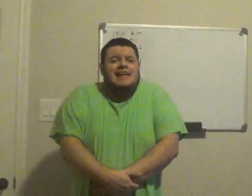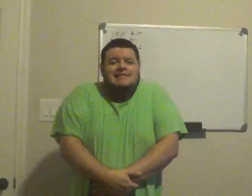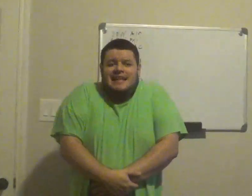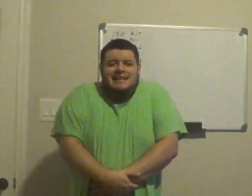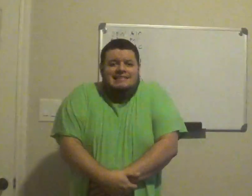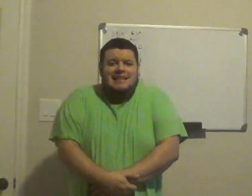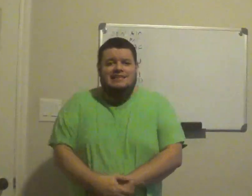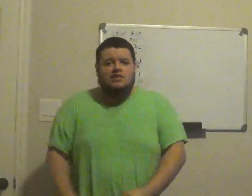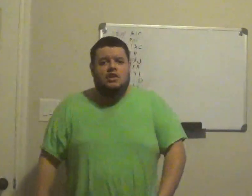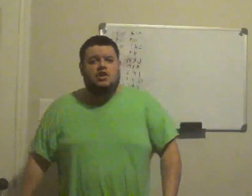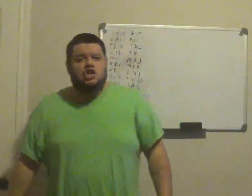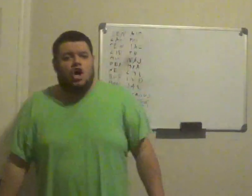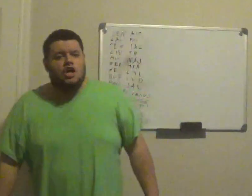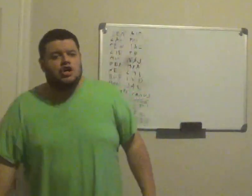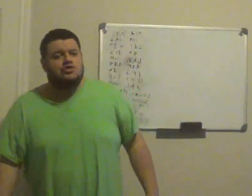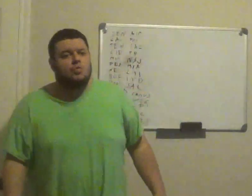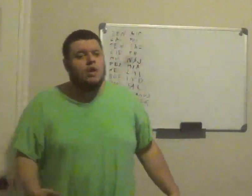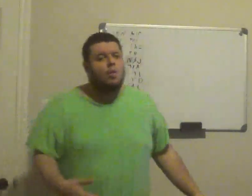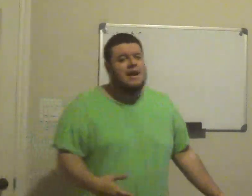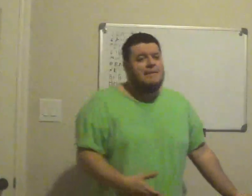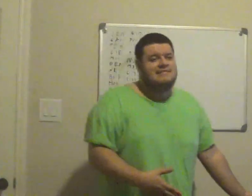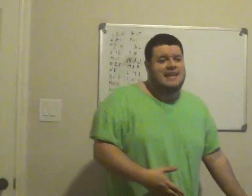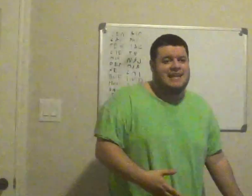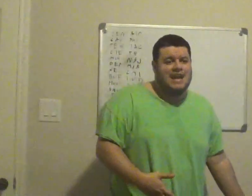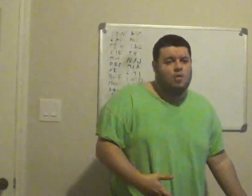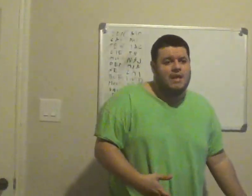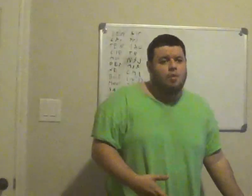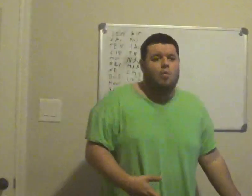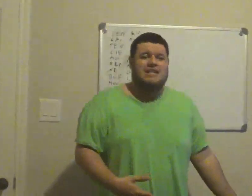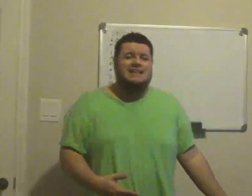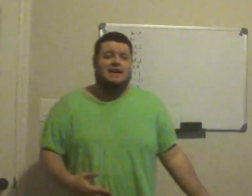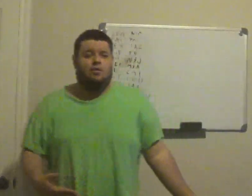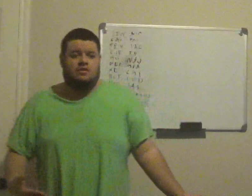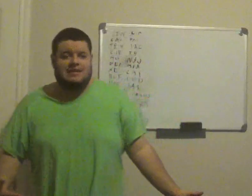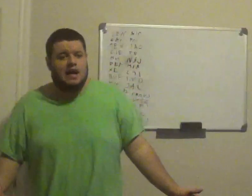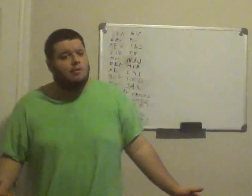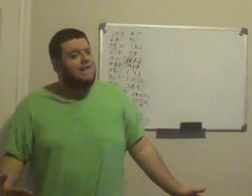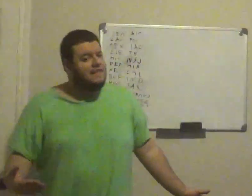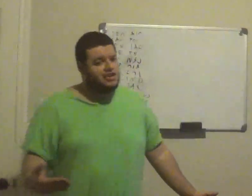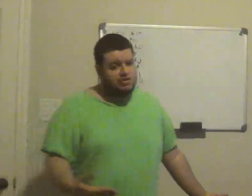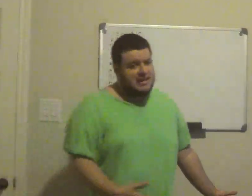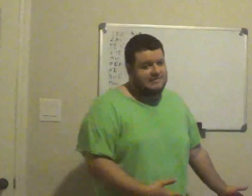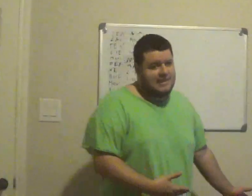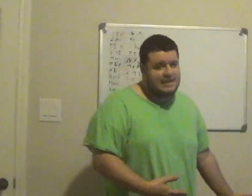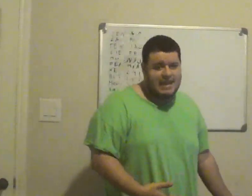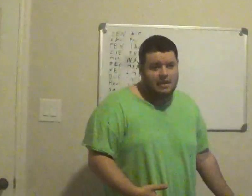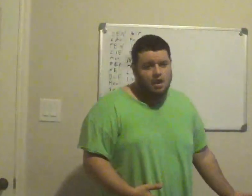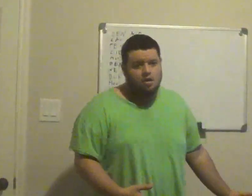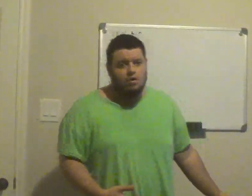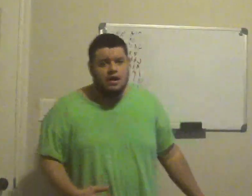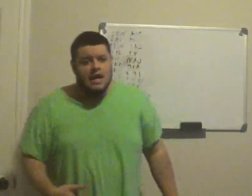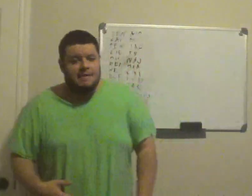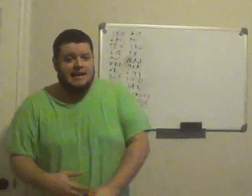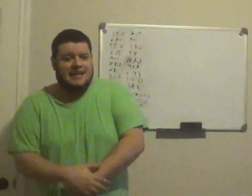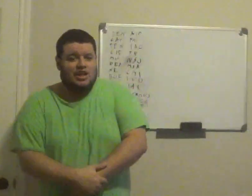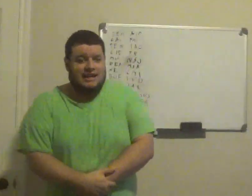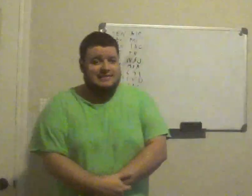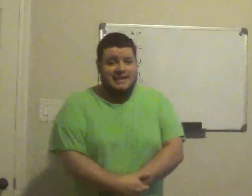and let's send the Chargers, we don't want them in San Diego anymore, which I think it was a terrible, I think they should have stayed in San Diego, because I look at San